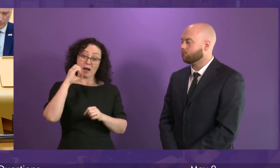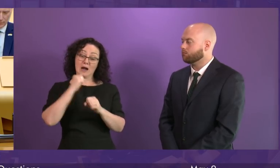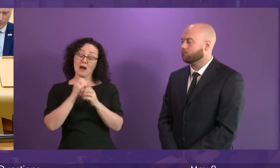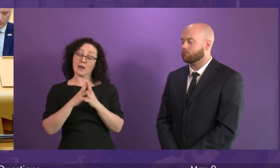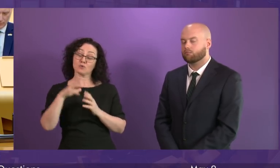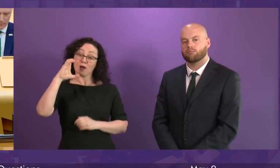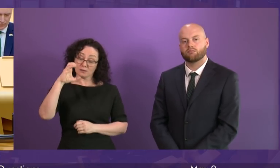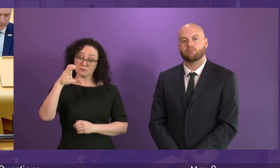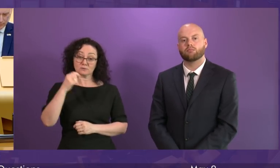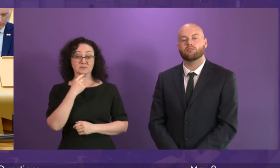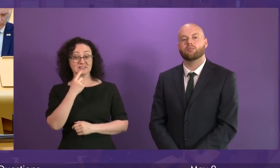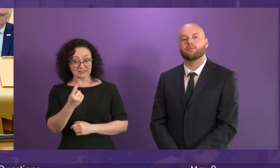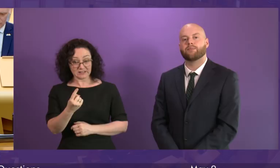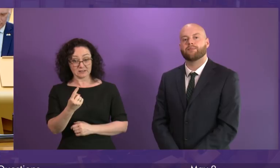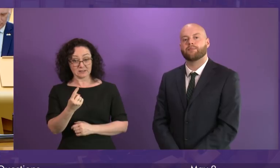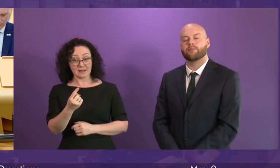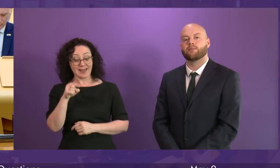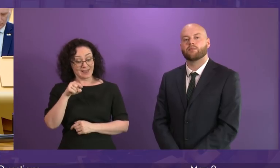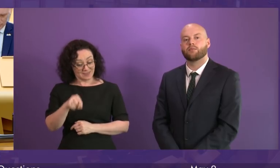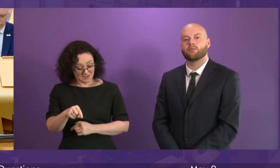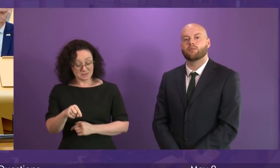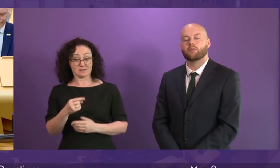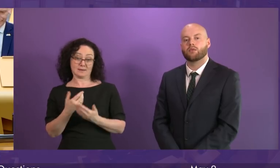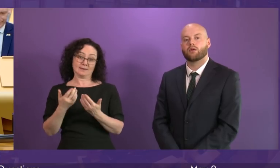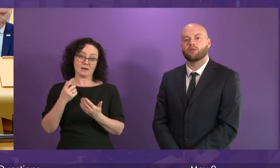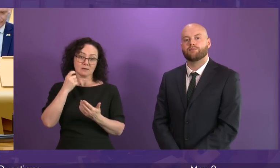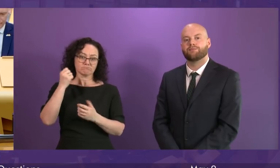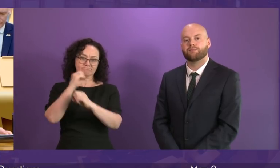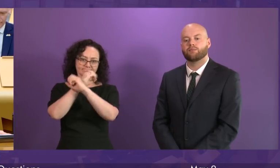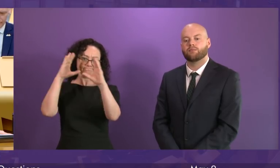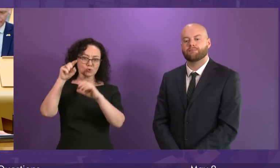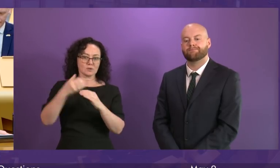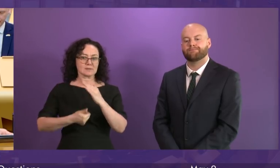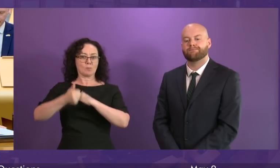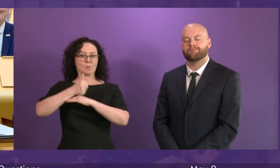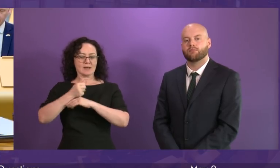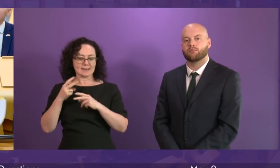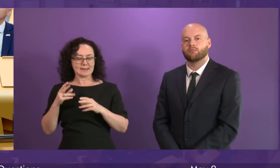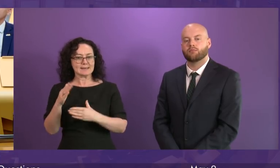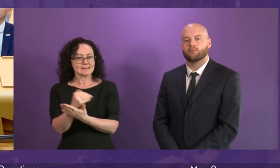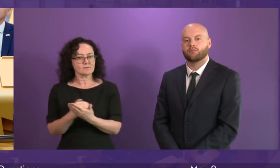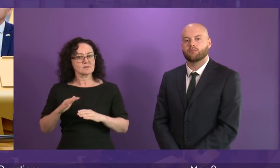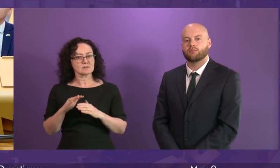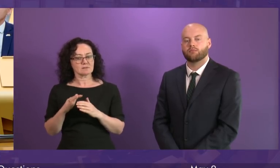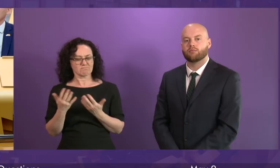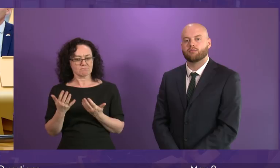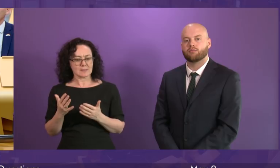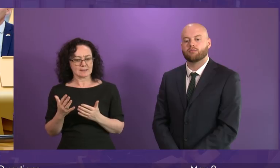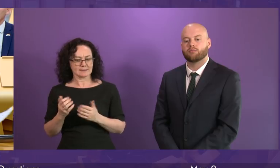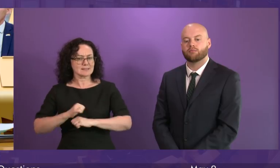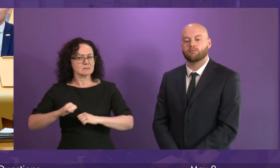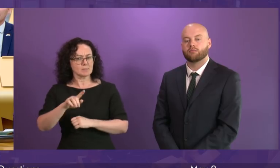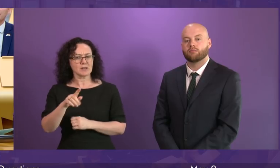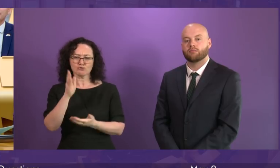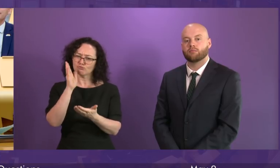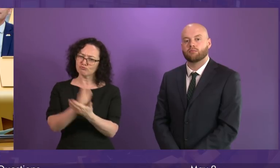case for a drug consumption room is arguably the most compelling Europe has seen. So if it is the case that the UK Government will